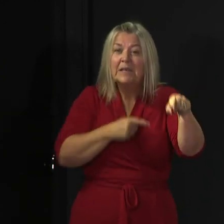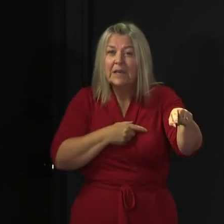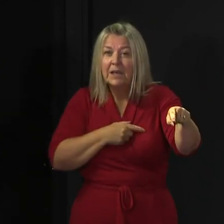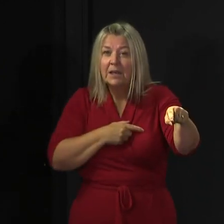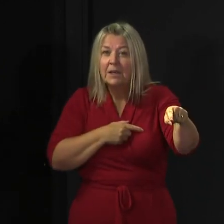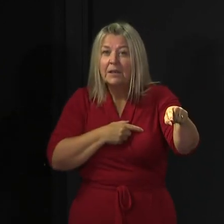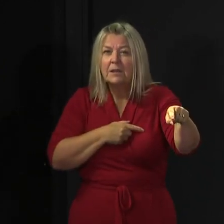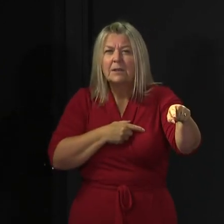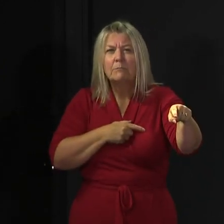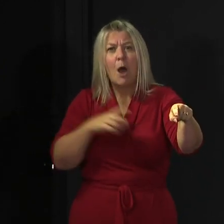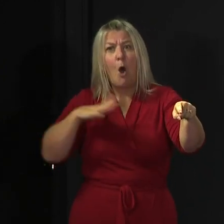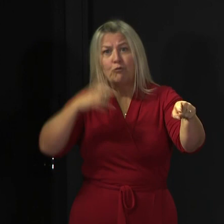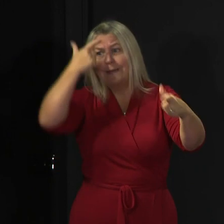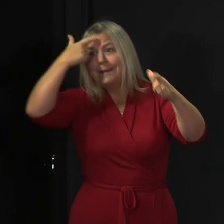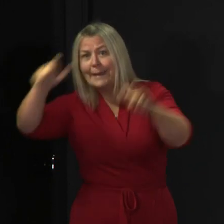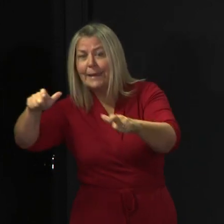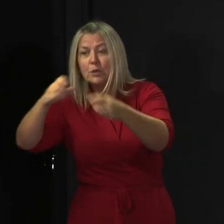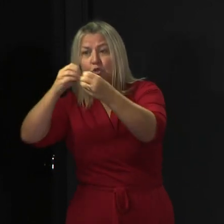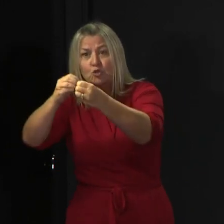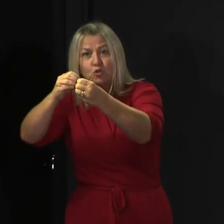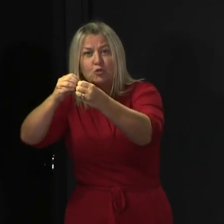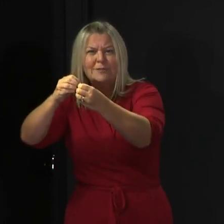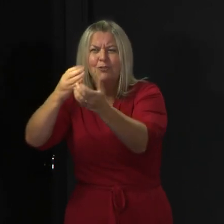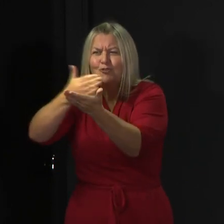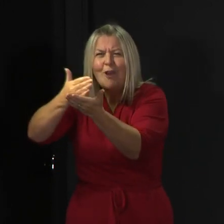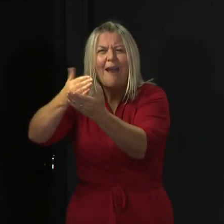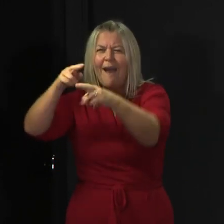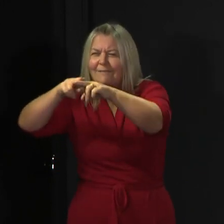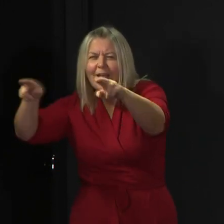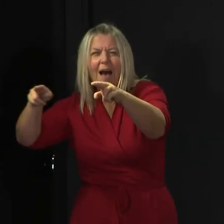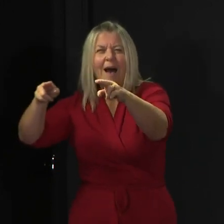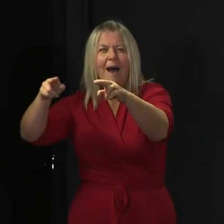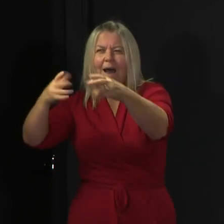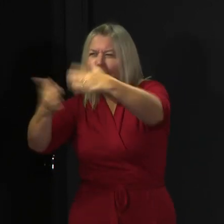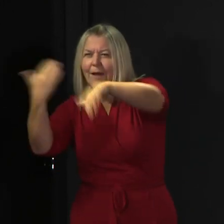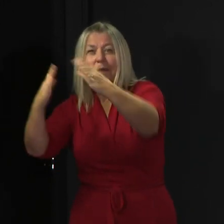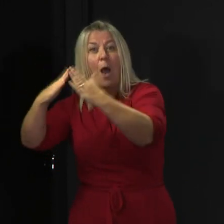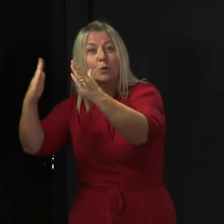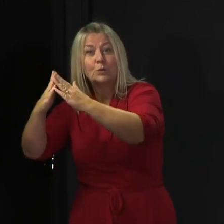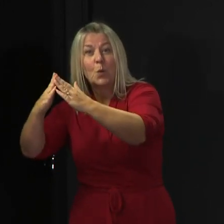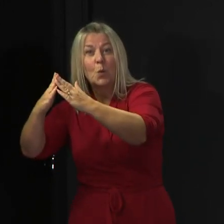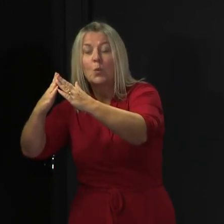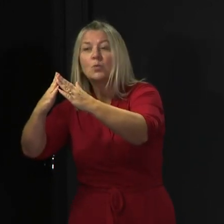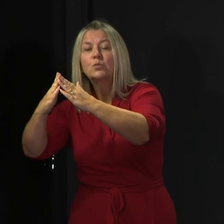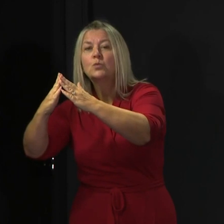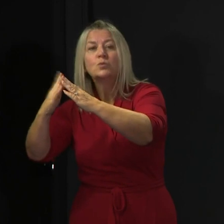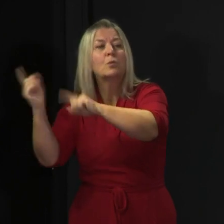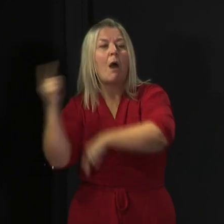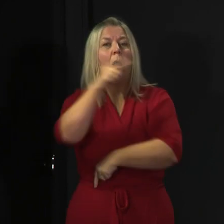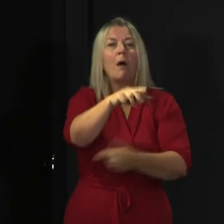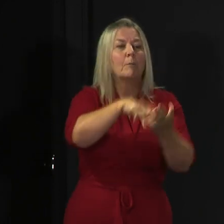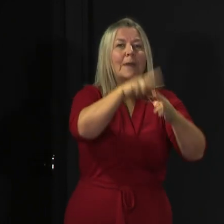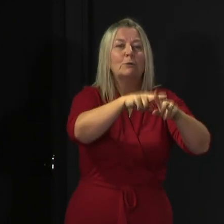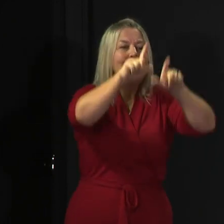have formed a new household within your student accommodation, you cannot stay overnight in another household. Unfortunately, that